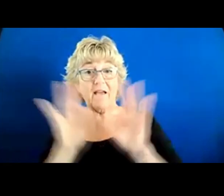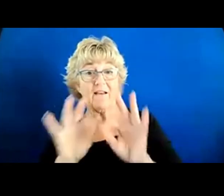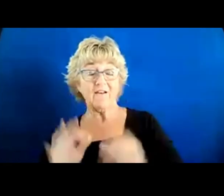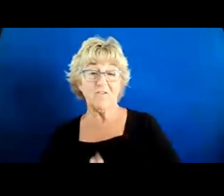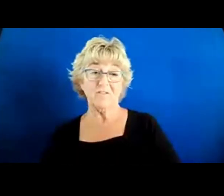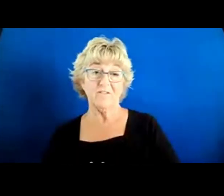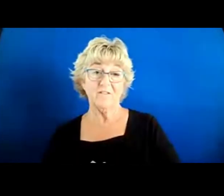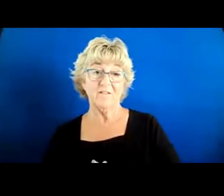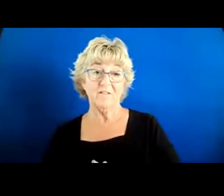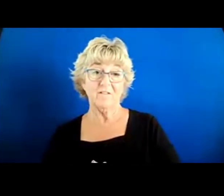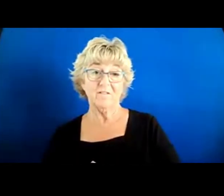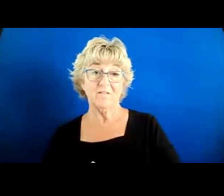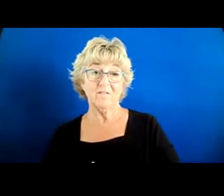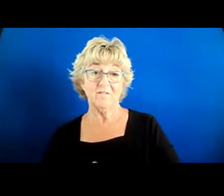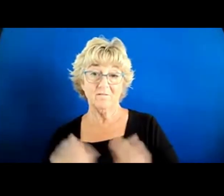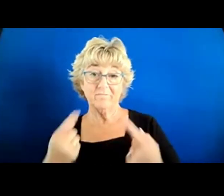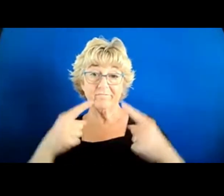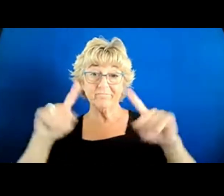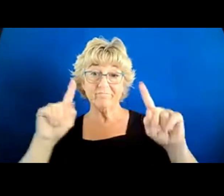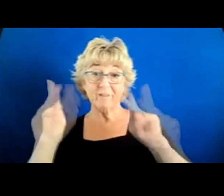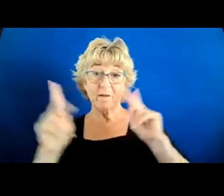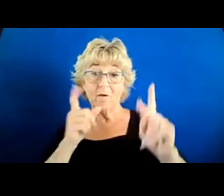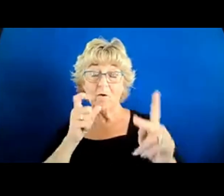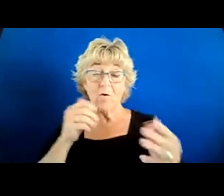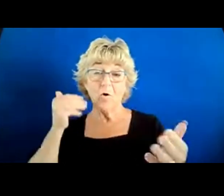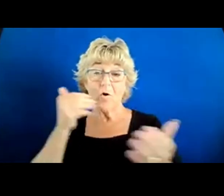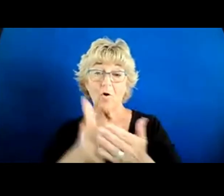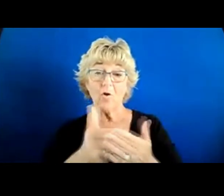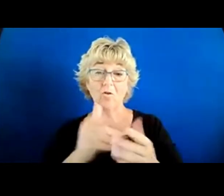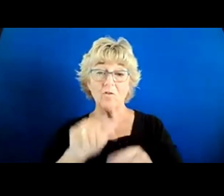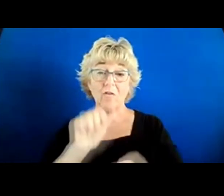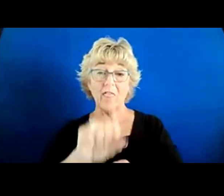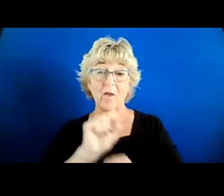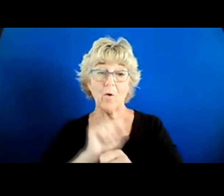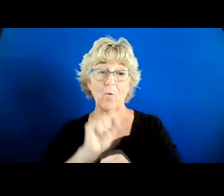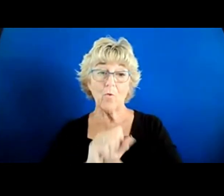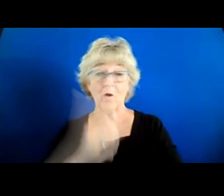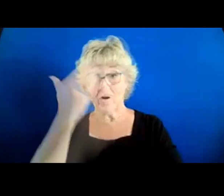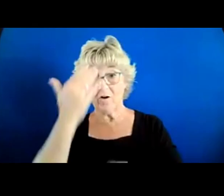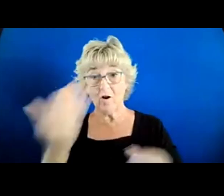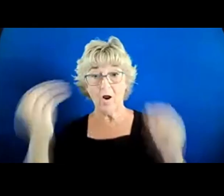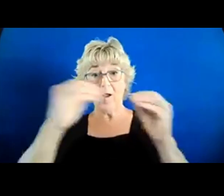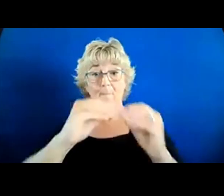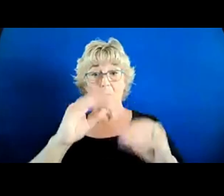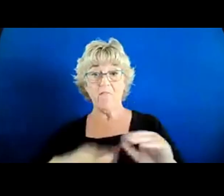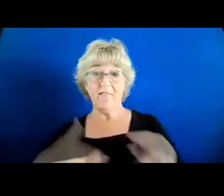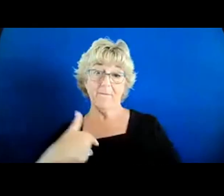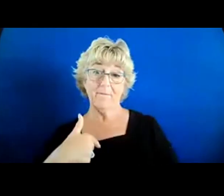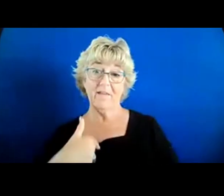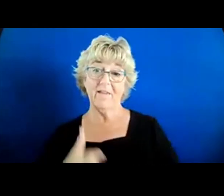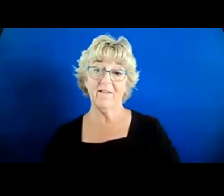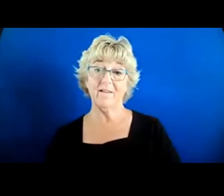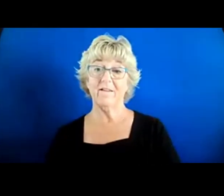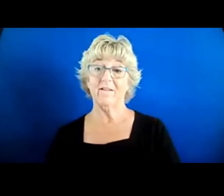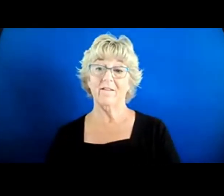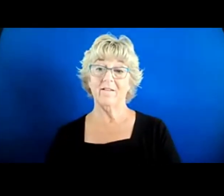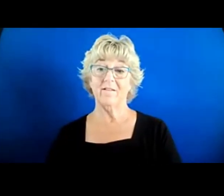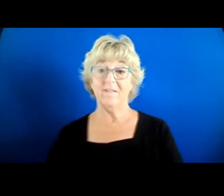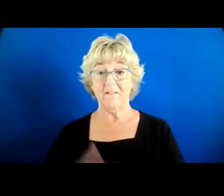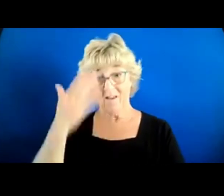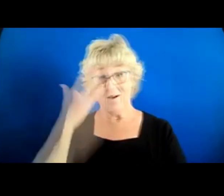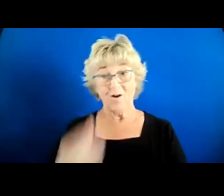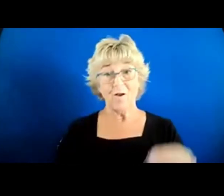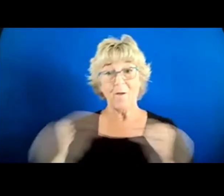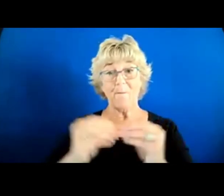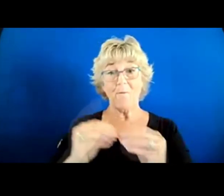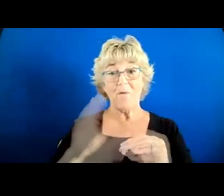And turns out, the people that are closer to the work actually know more than I do. You know, and they know more than most